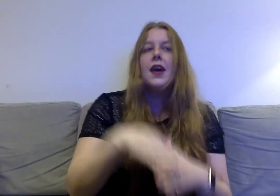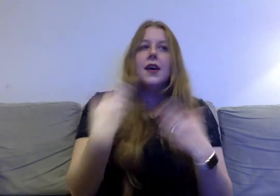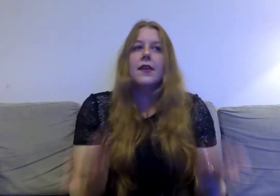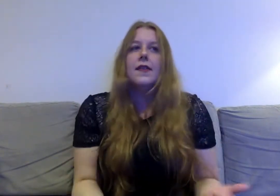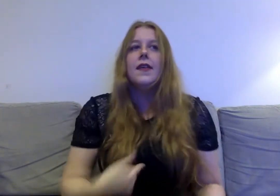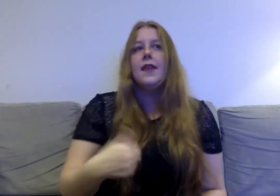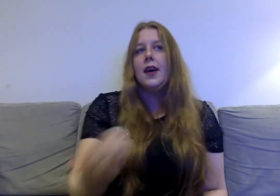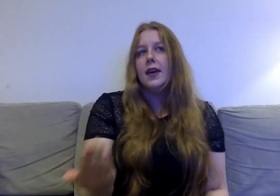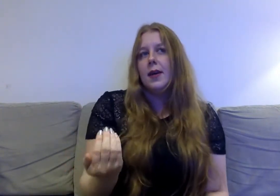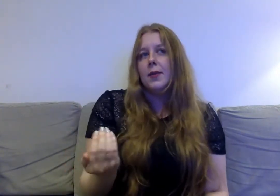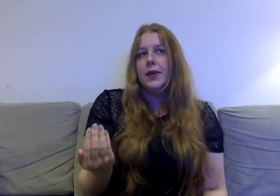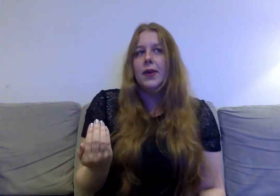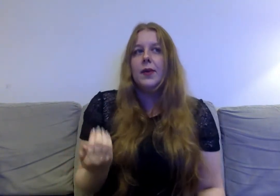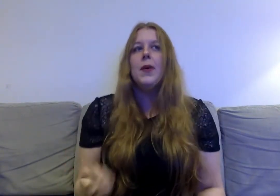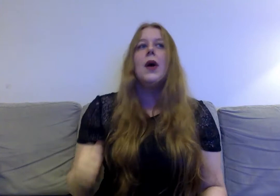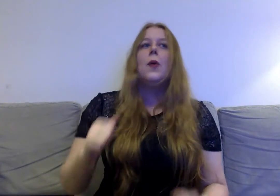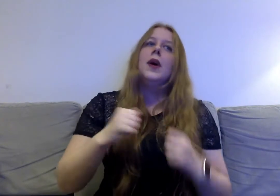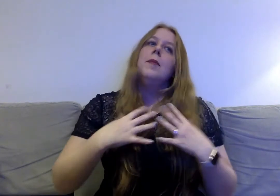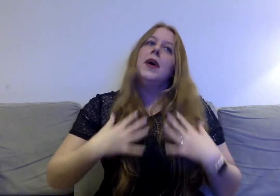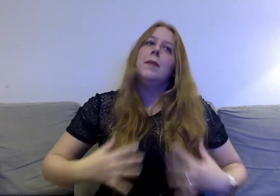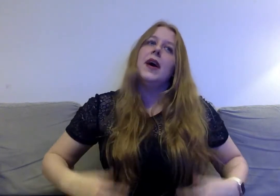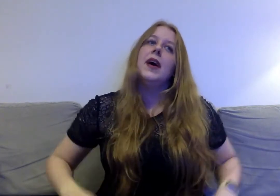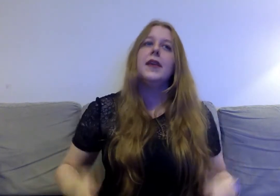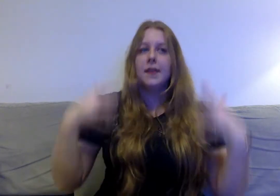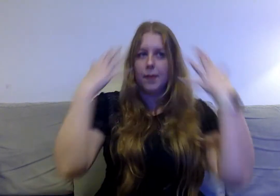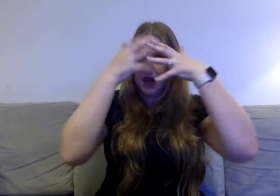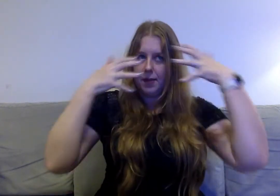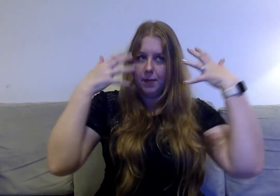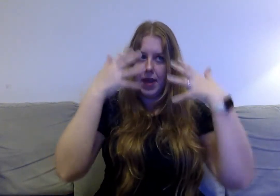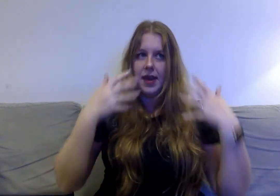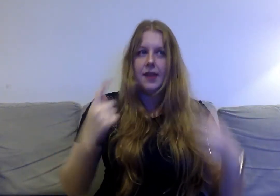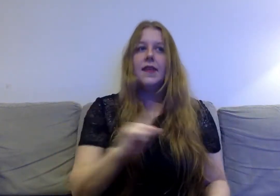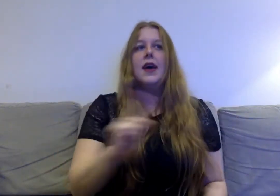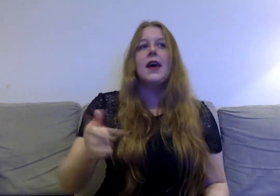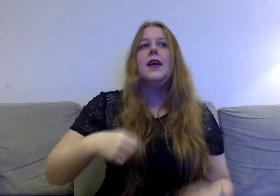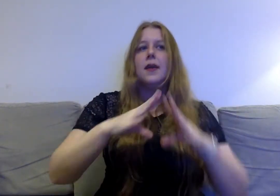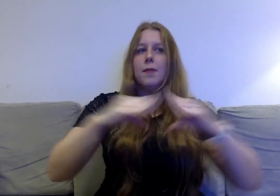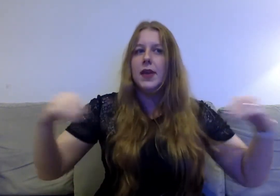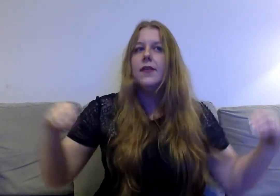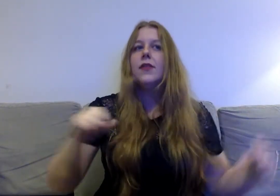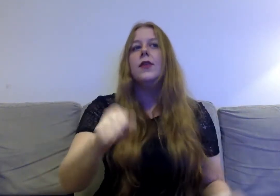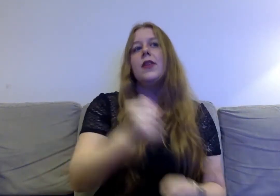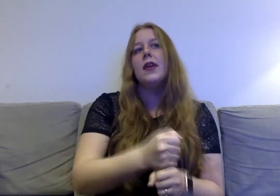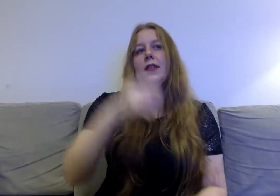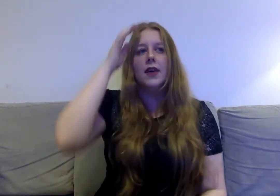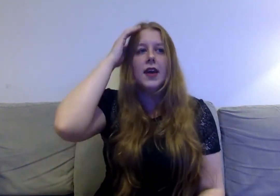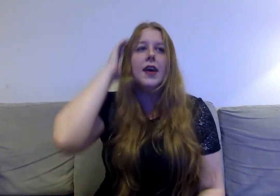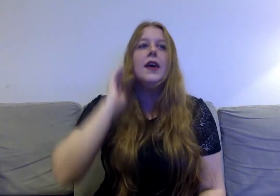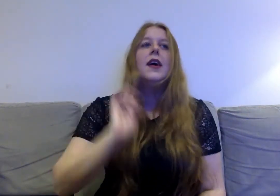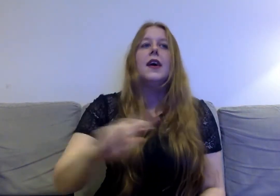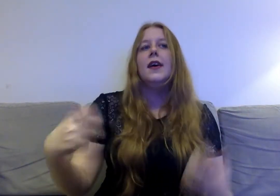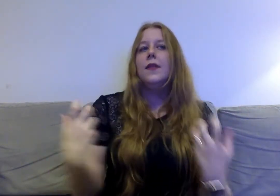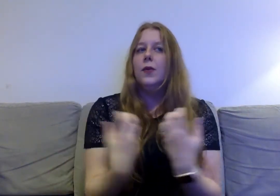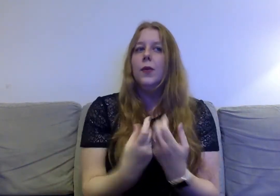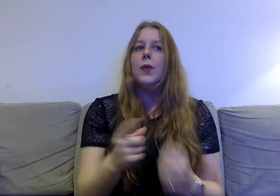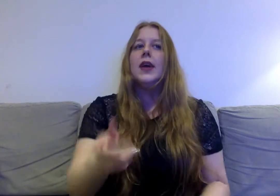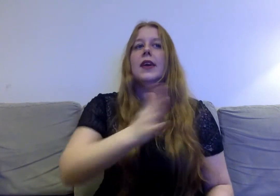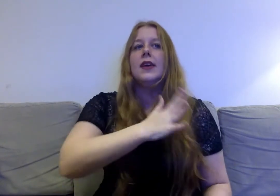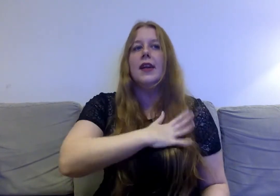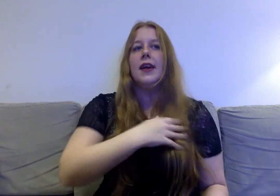Since I've come home, well my body's been a mess And I miss your ginger hair and the way you